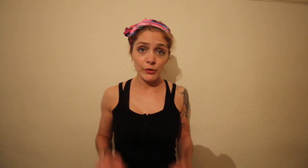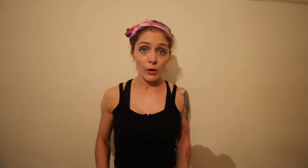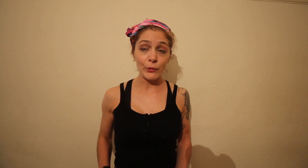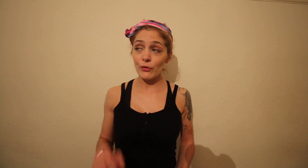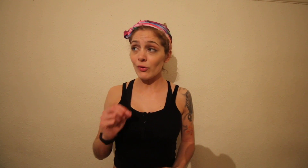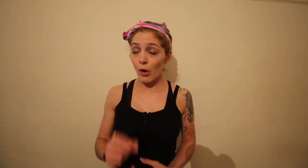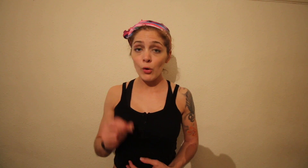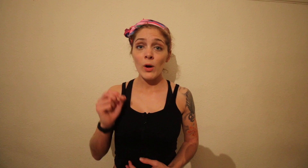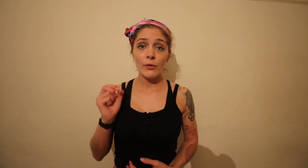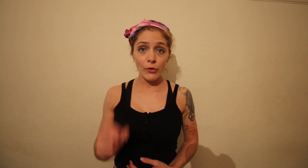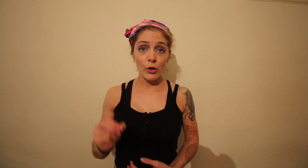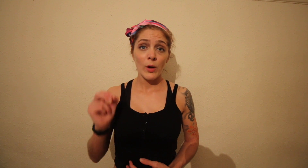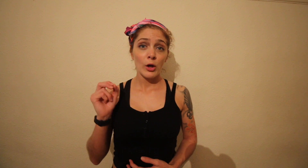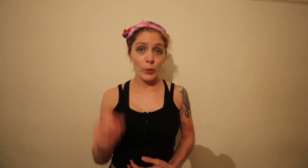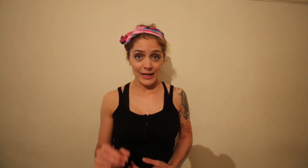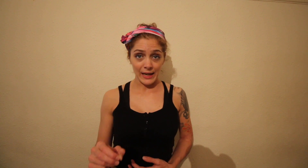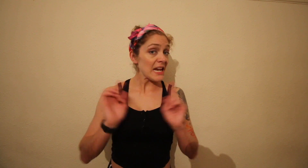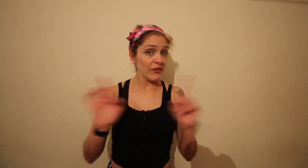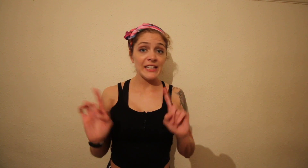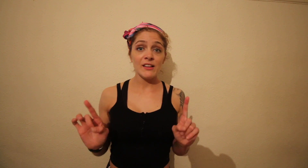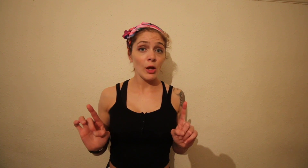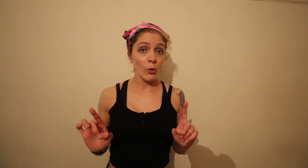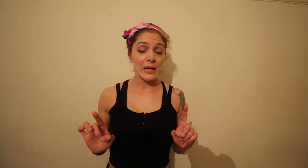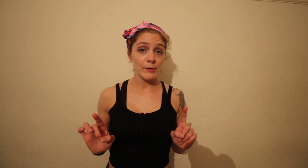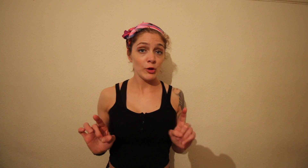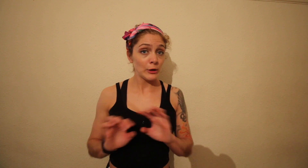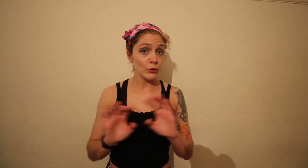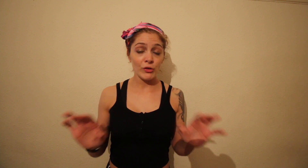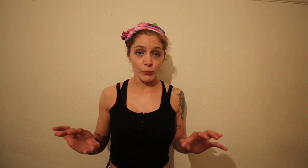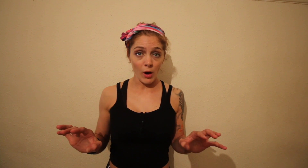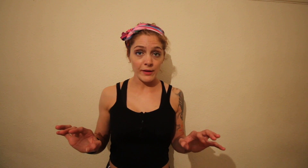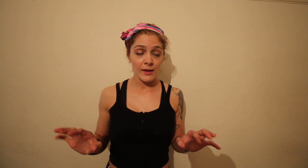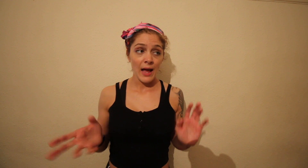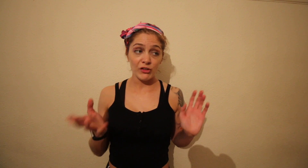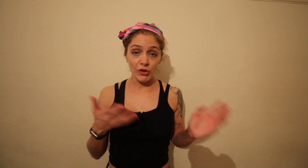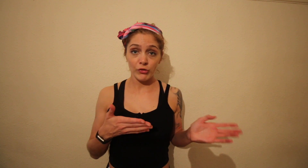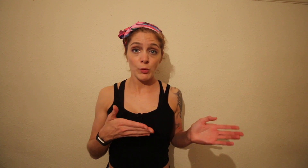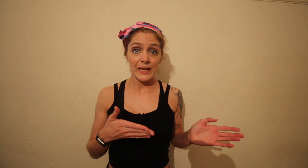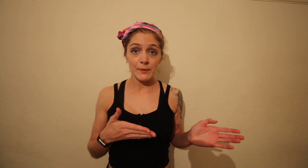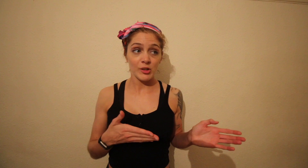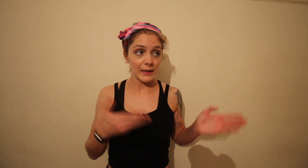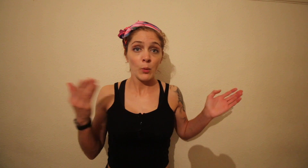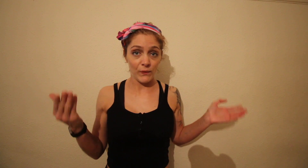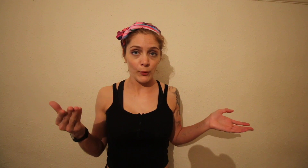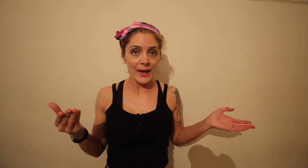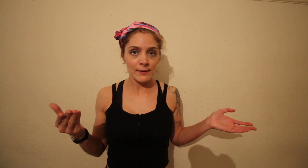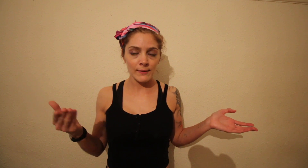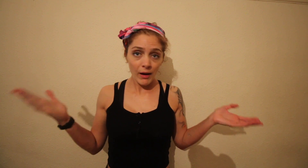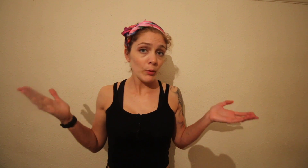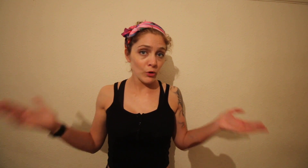results so so quickly. If he didn't know what he was doing nutrition wise and just knew what he was doing with the weights I would